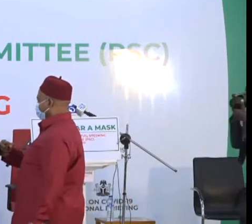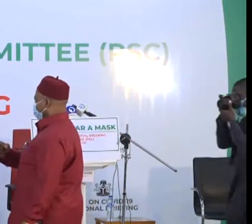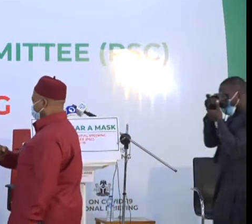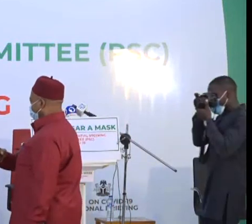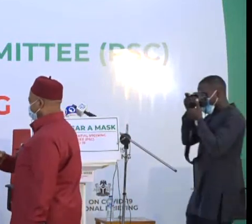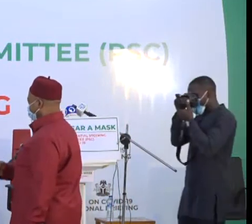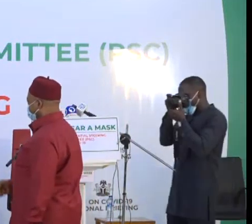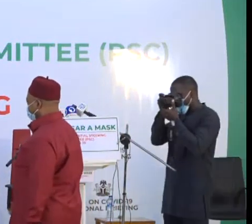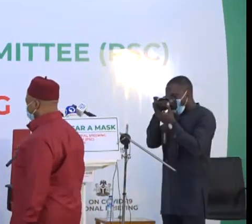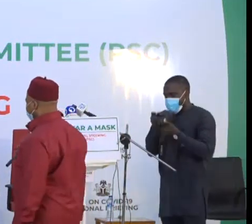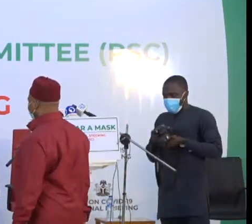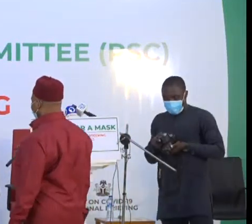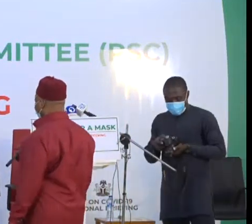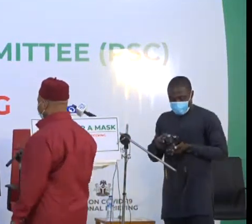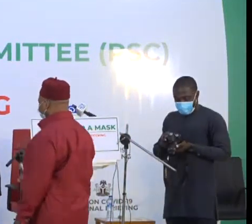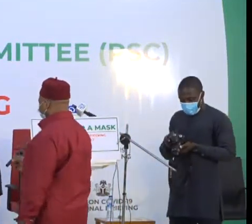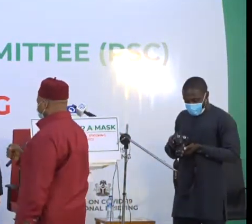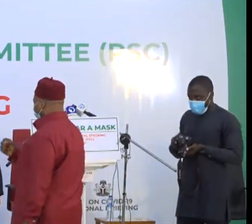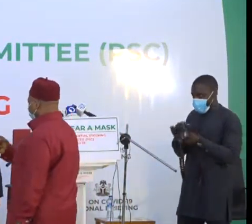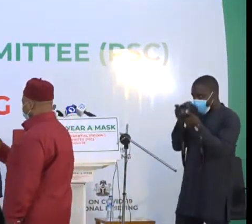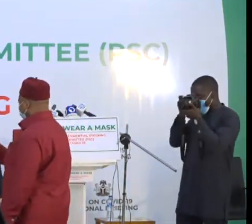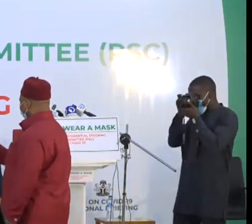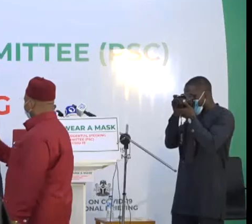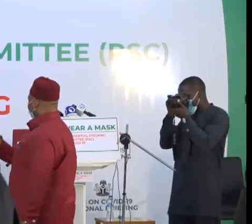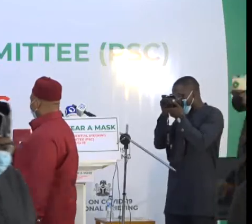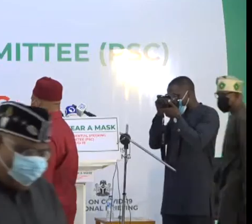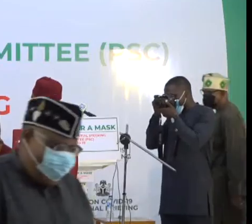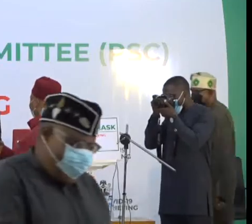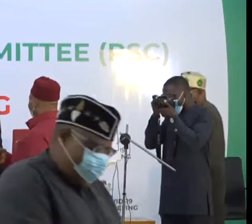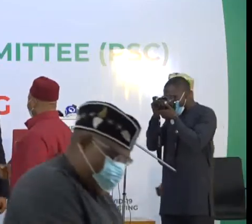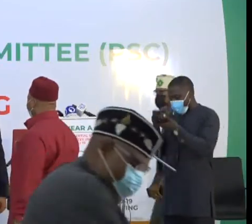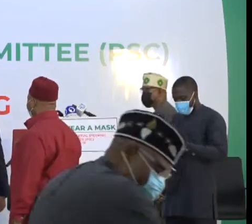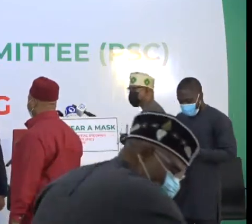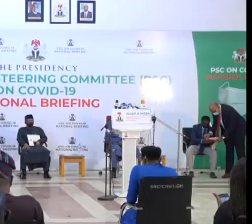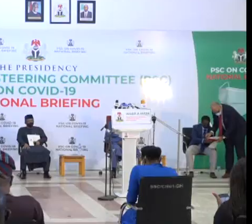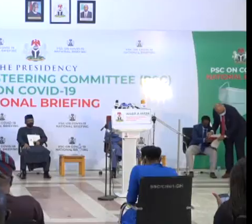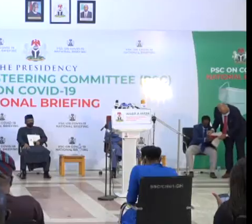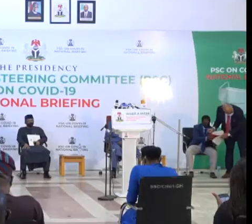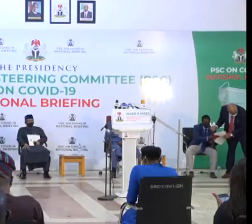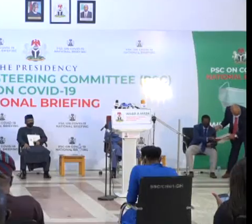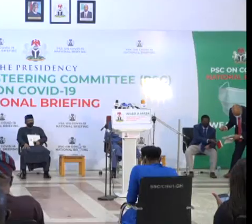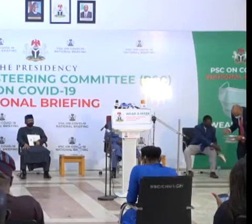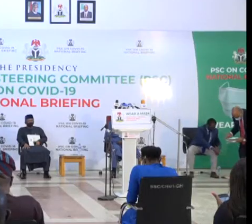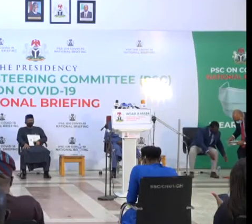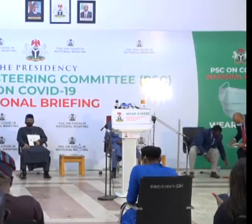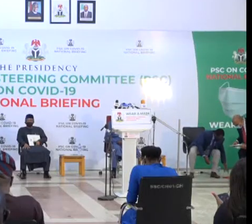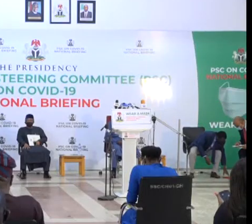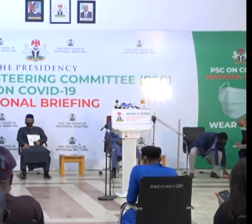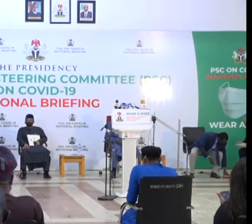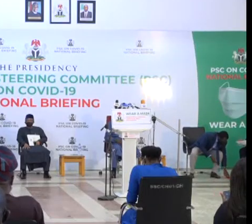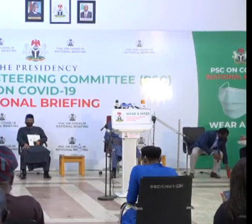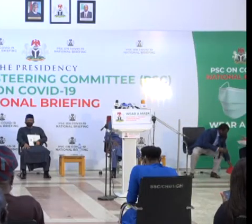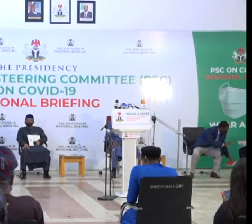Lagos, Akwaibom, Oyo, Rivers, Kanu, Plateau and the F-City are cases of concern as the third wave of COVID-19